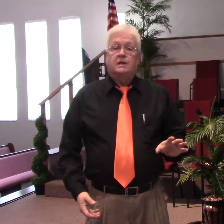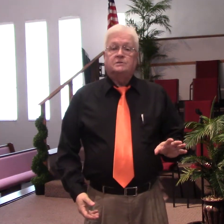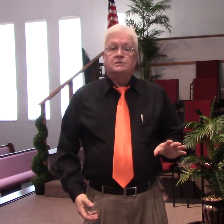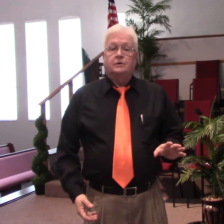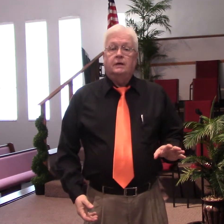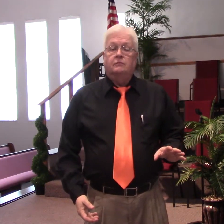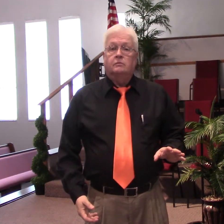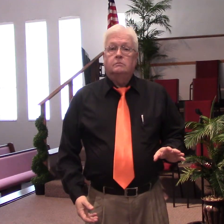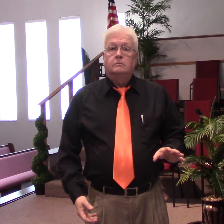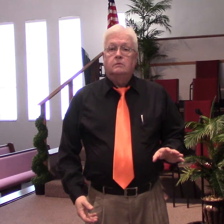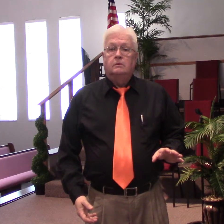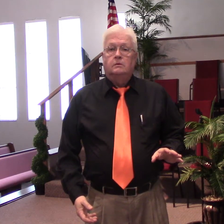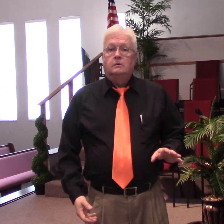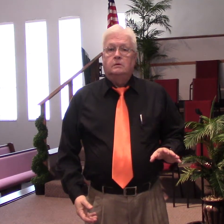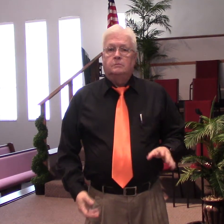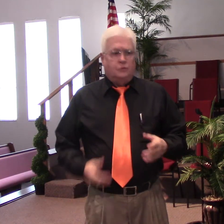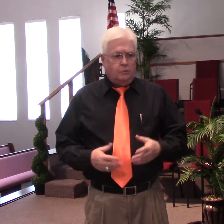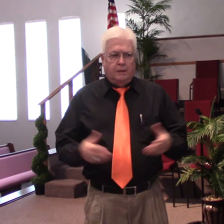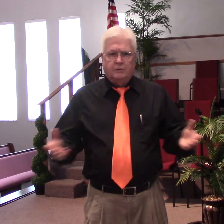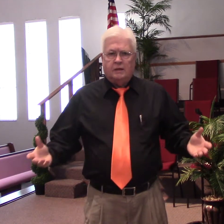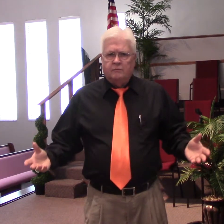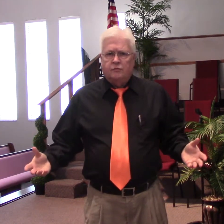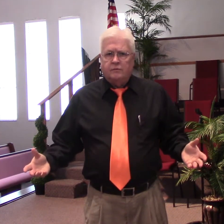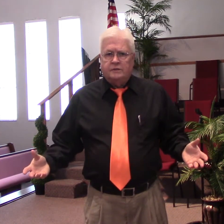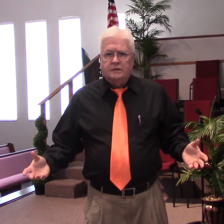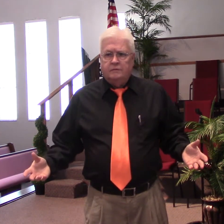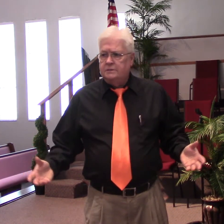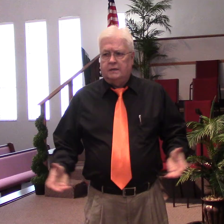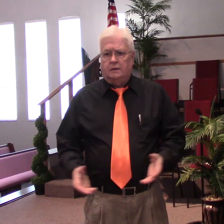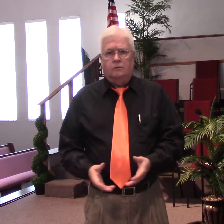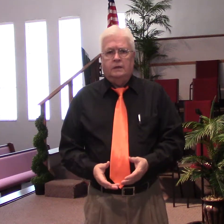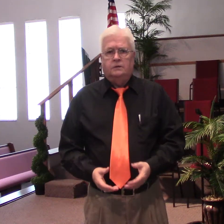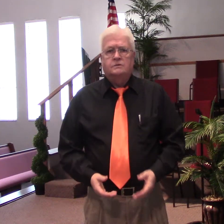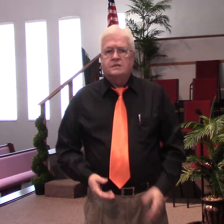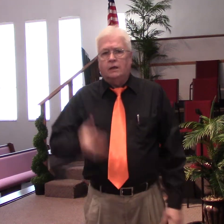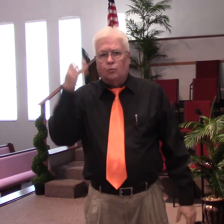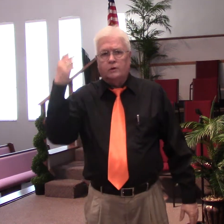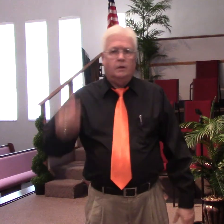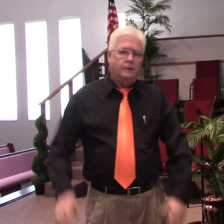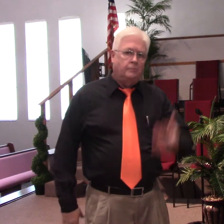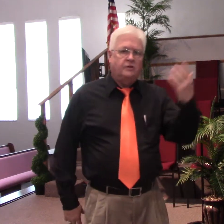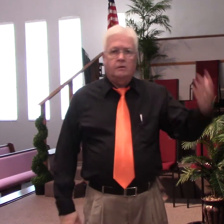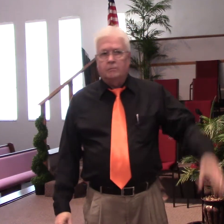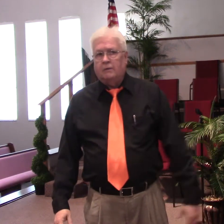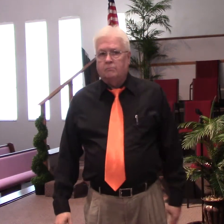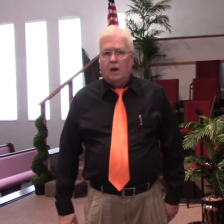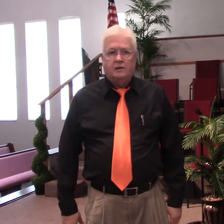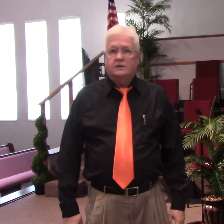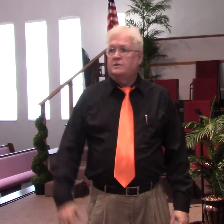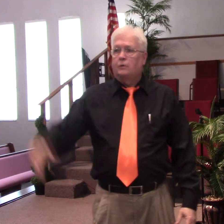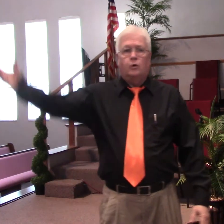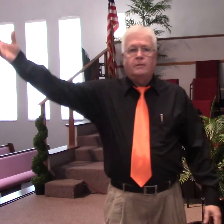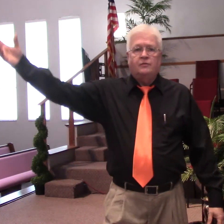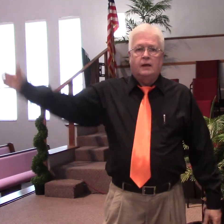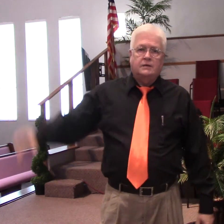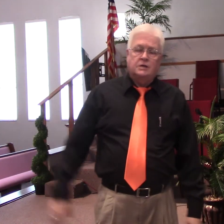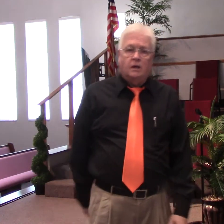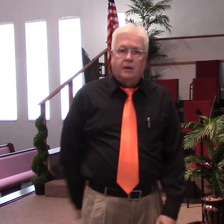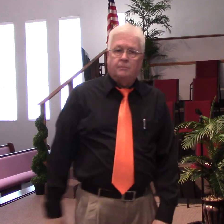necessary evil. But there are people that live in front of a TV set and all they do is they get worked up and upset about politics and they worry about the election coming up in